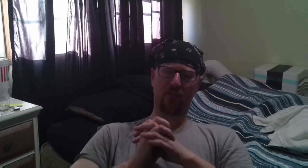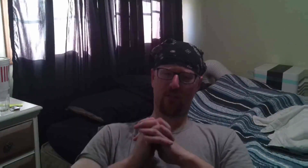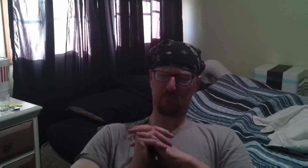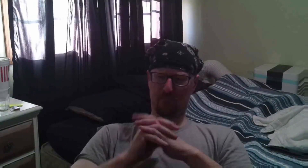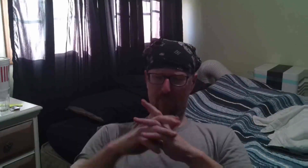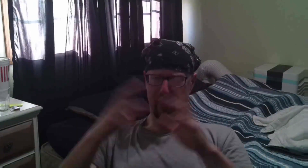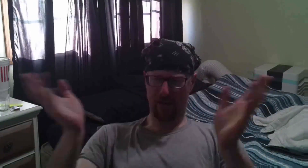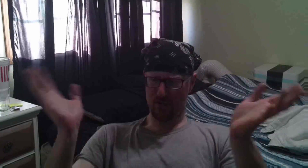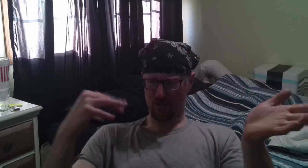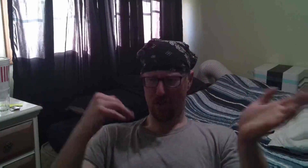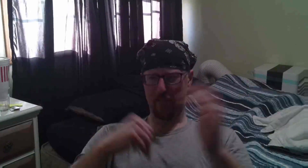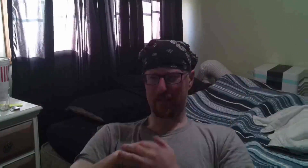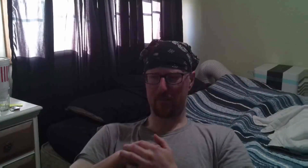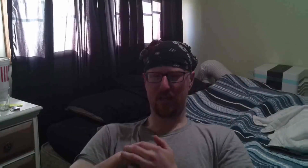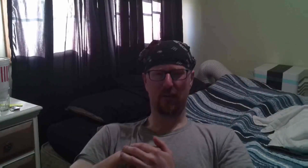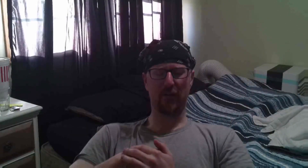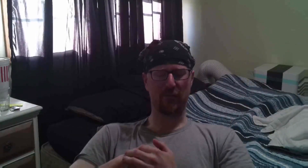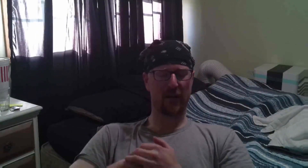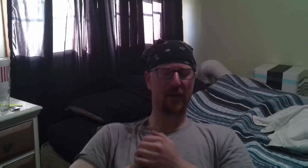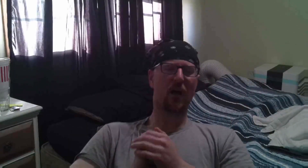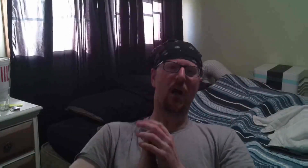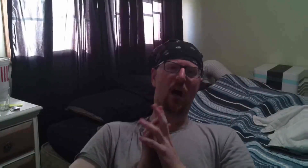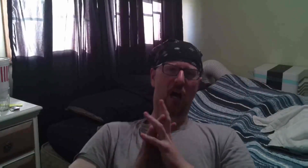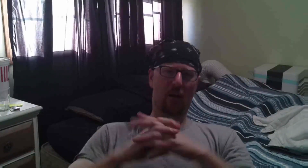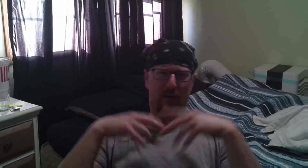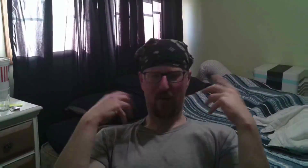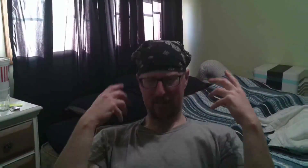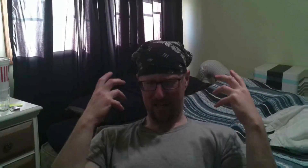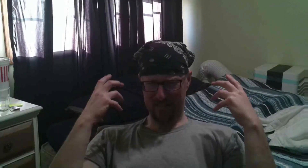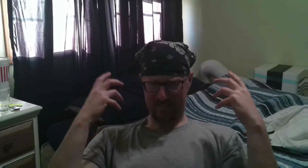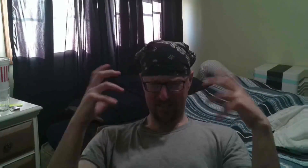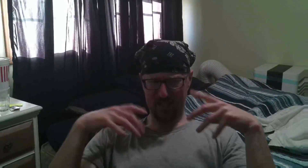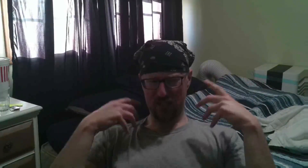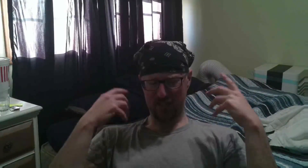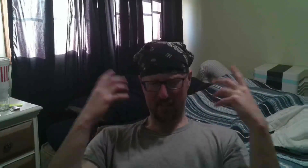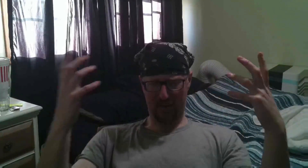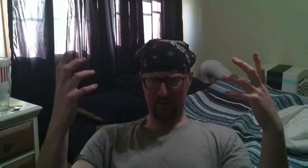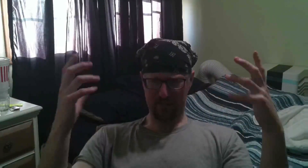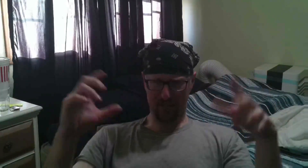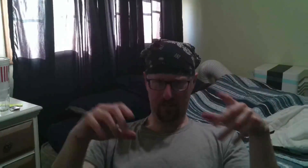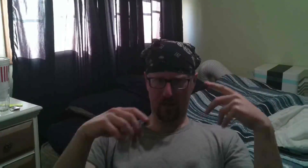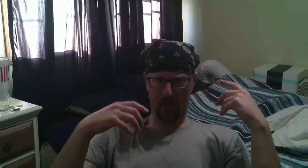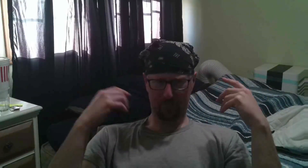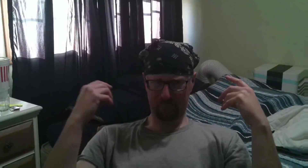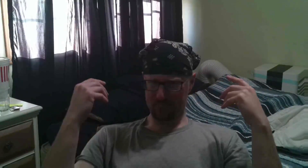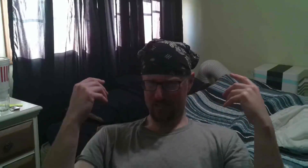and then you can come back to PE when you're ready uh but anyways guys like I said it's just a safety tip um because